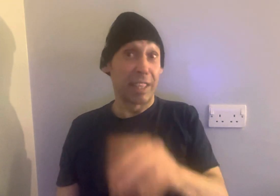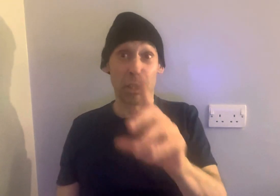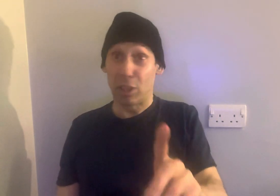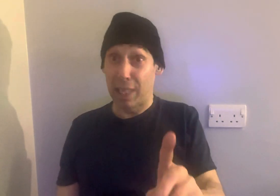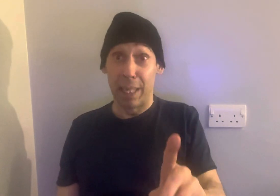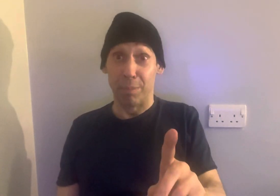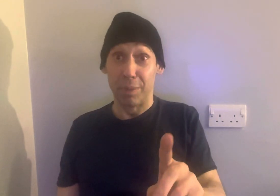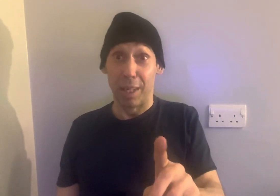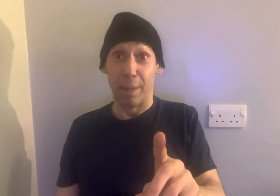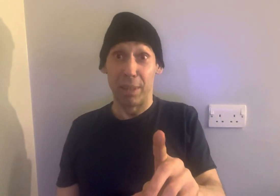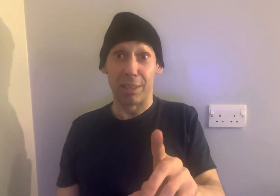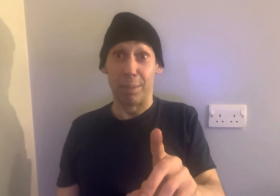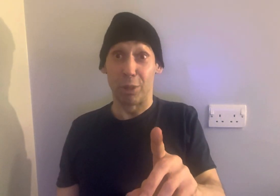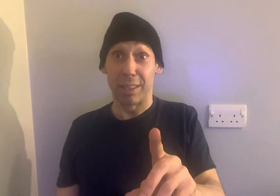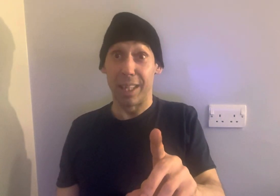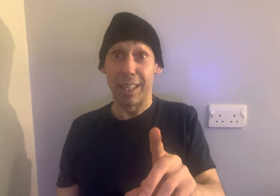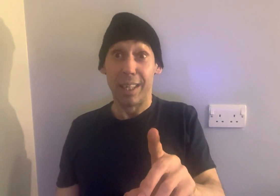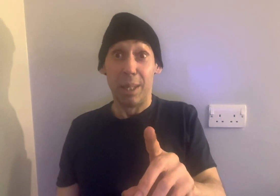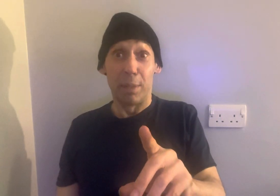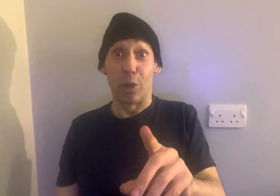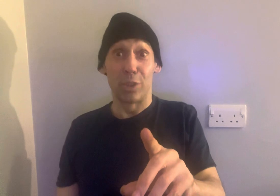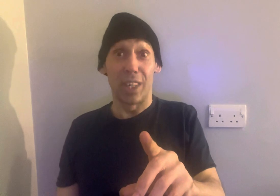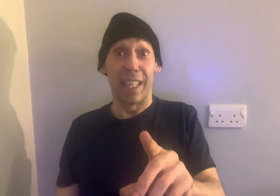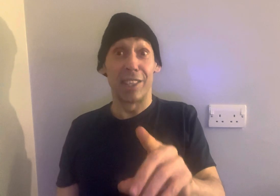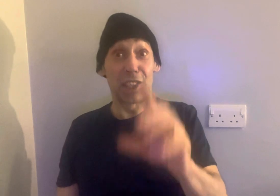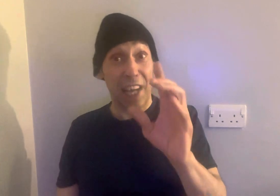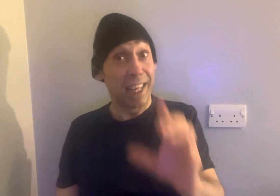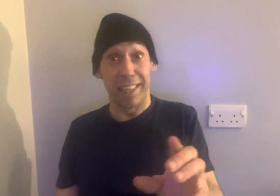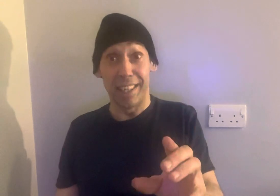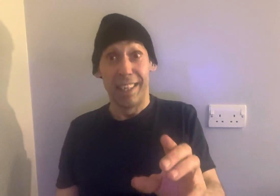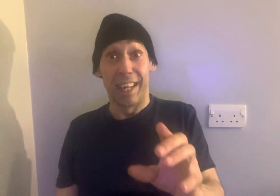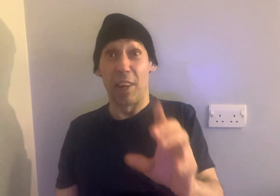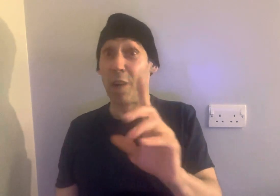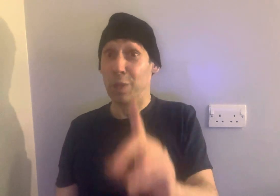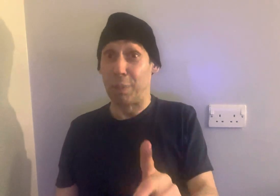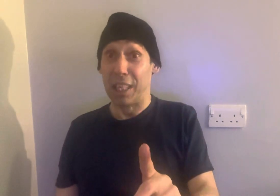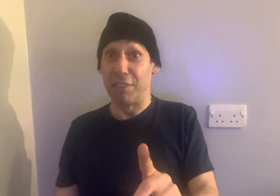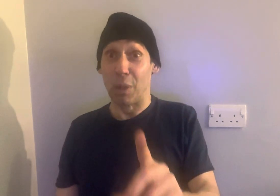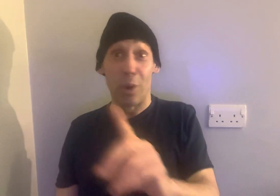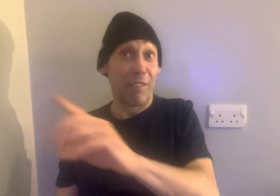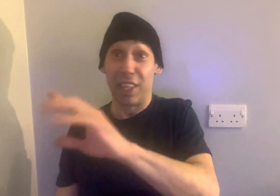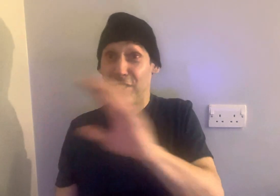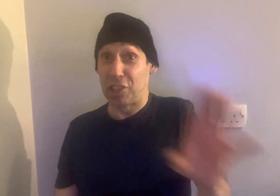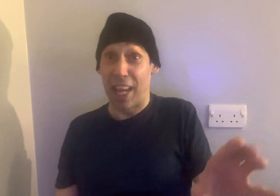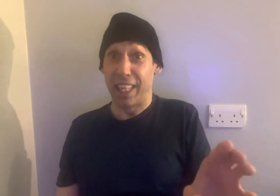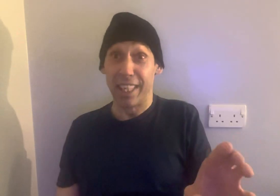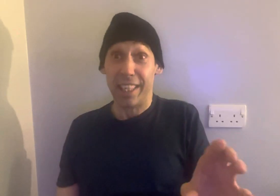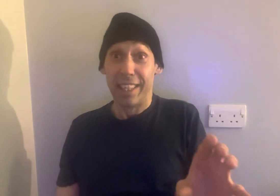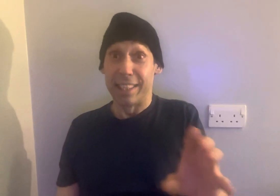a dangerous game, big time drug dealing, because it is a chain, and I always believe that wherever there's a chain, there